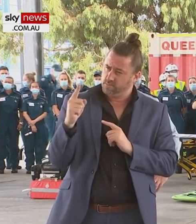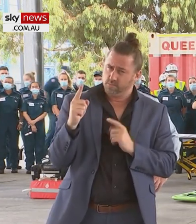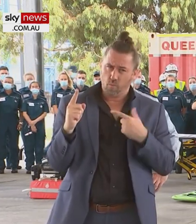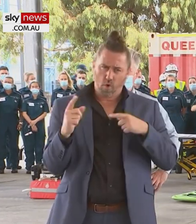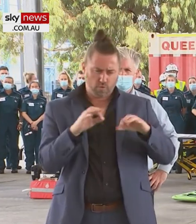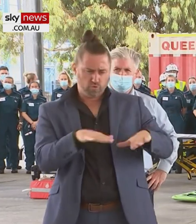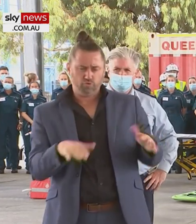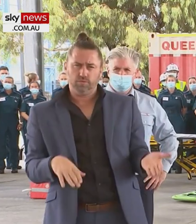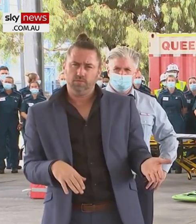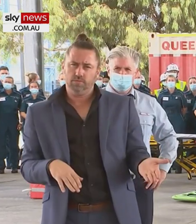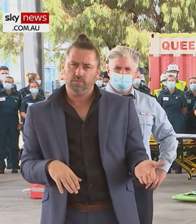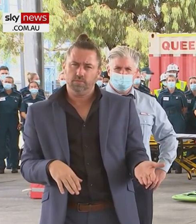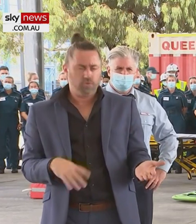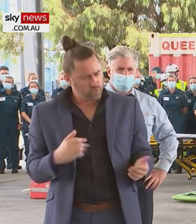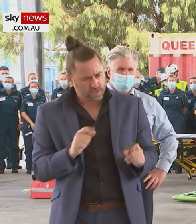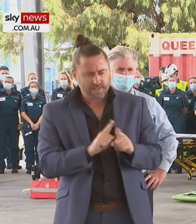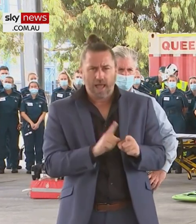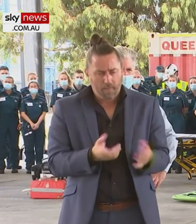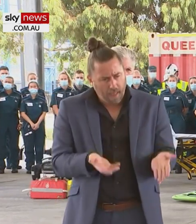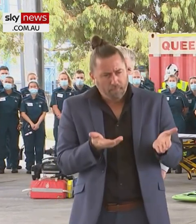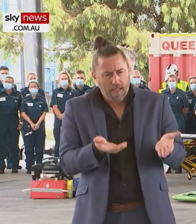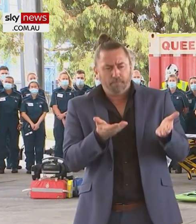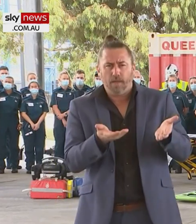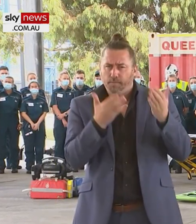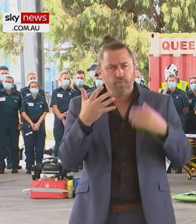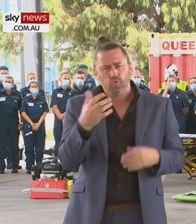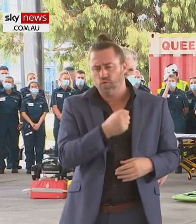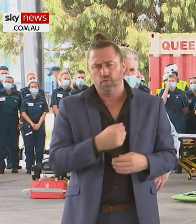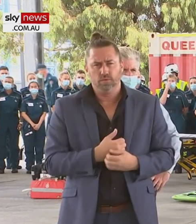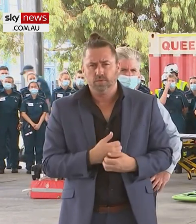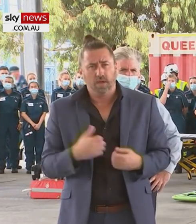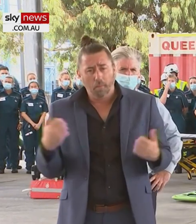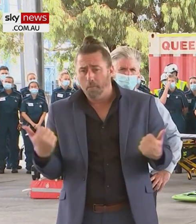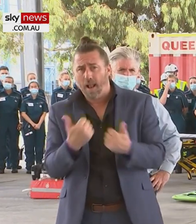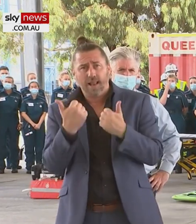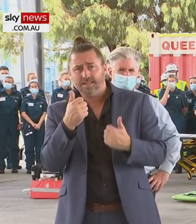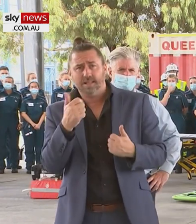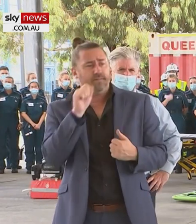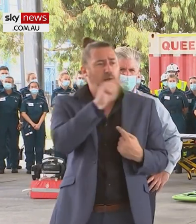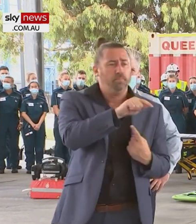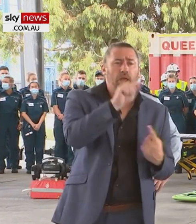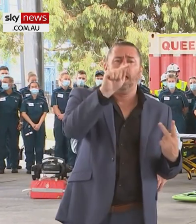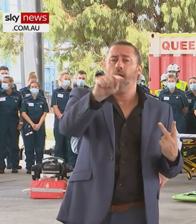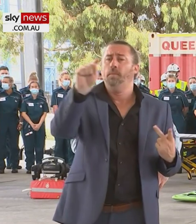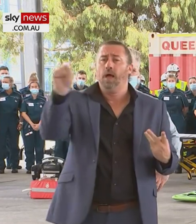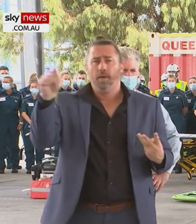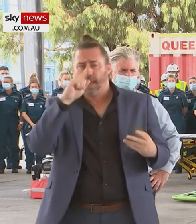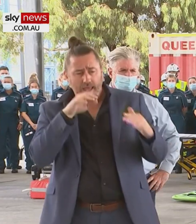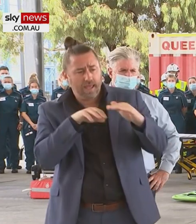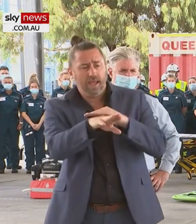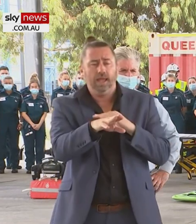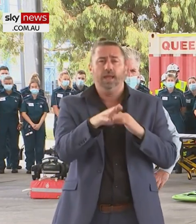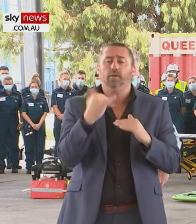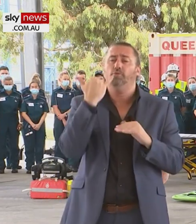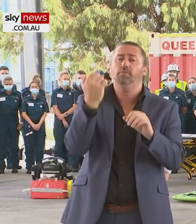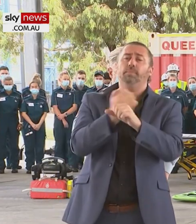rates shouldn't be at the same rate. There is so much opportunity to walk in, to book in, to go to